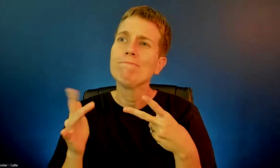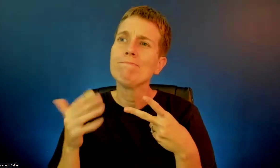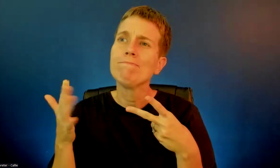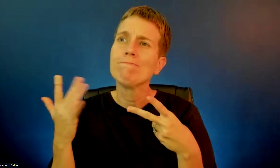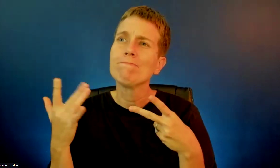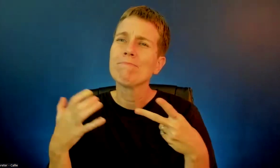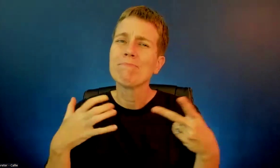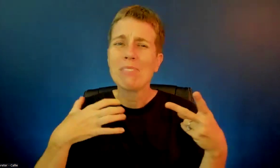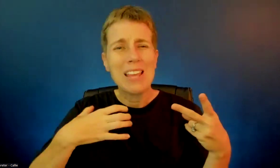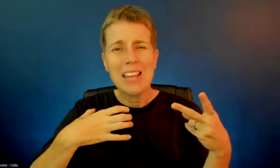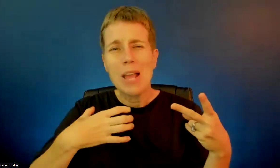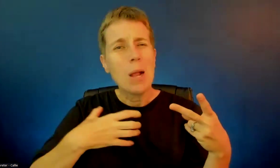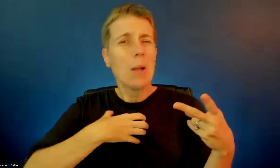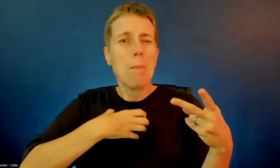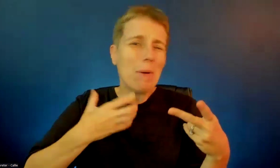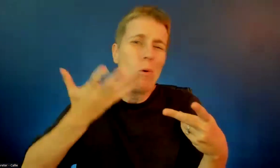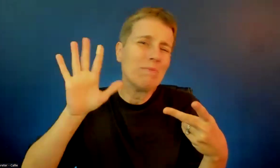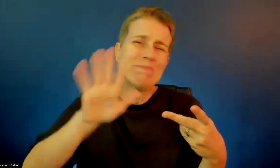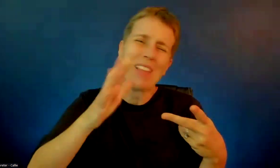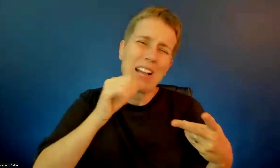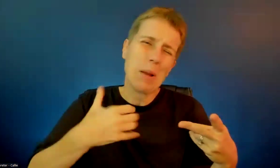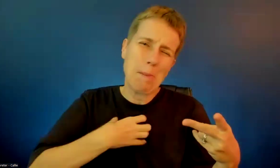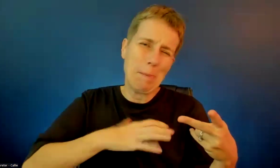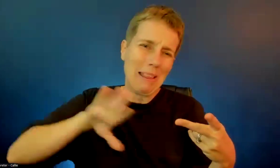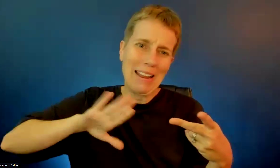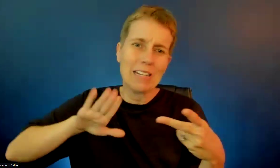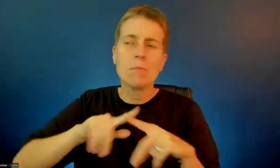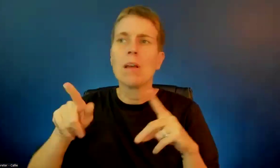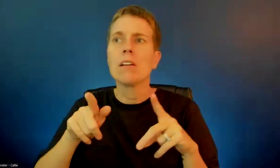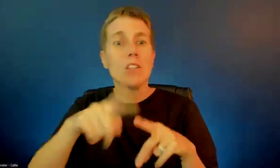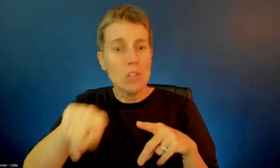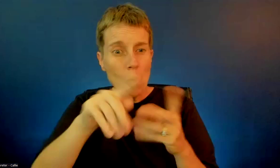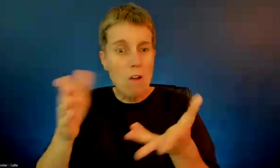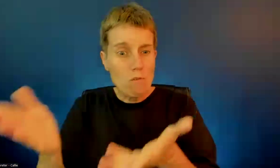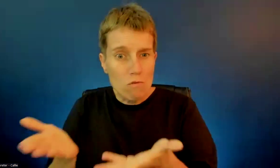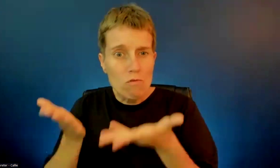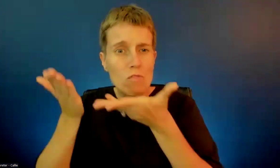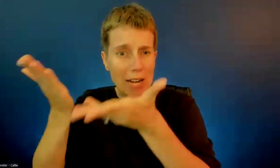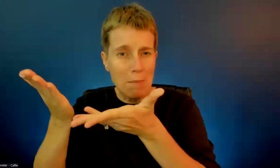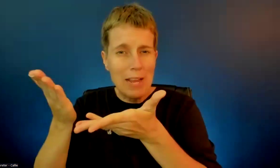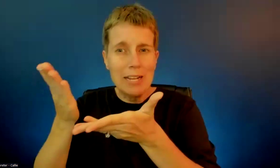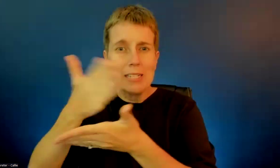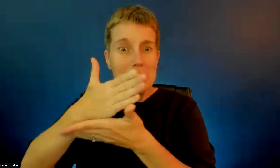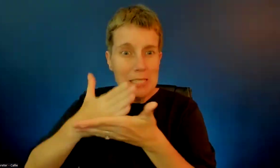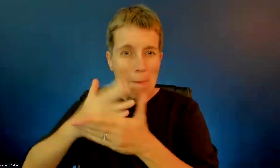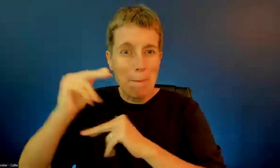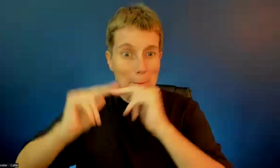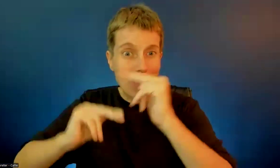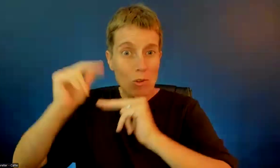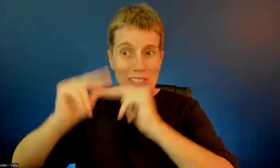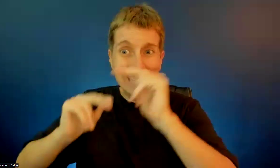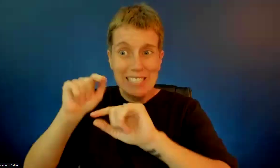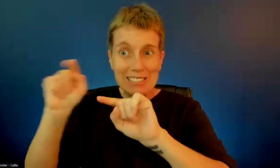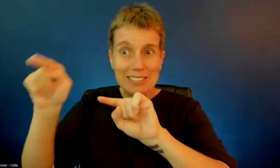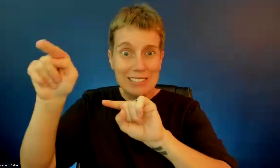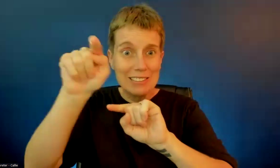Any recommendations that we look at? In I know that the swimming pools are a